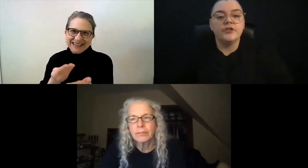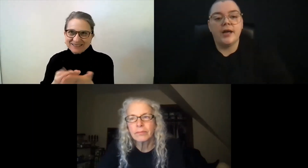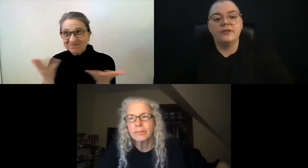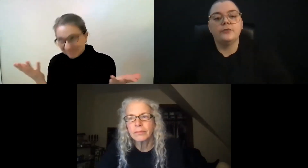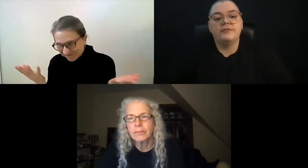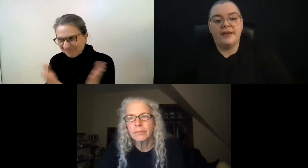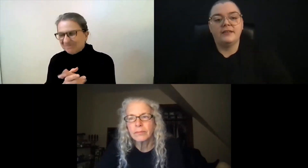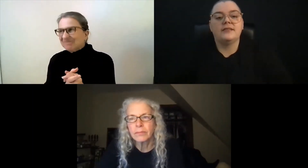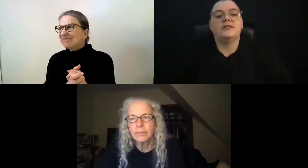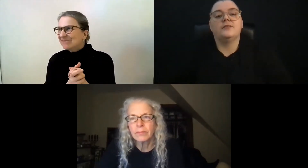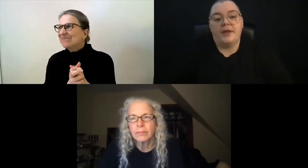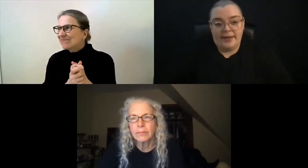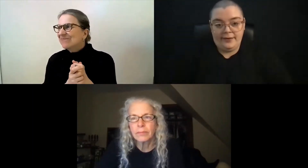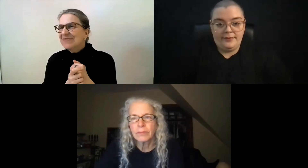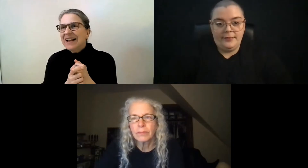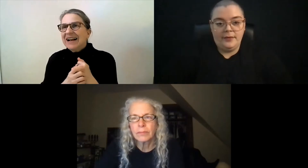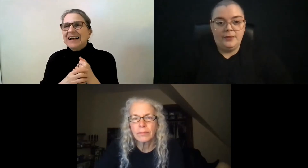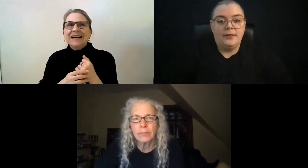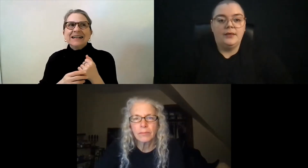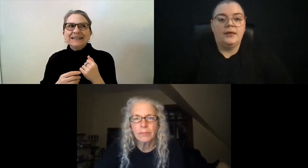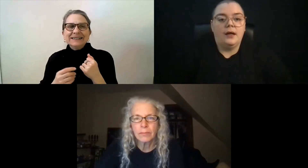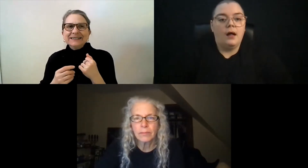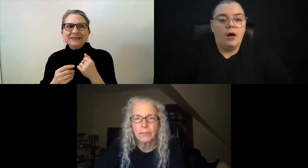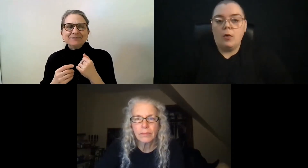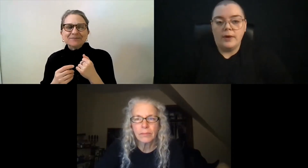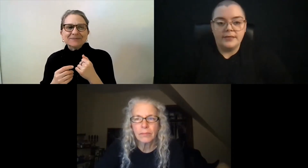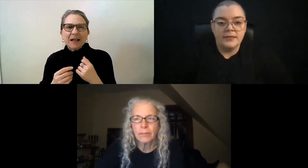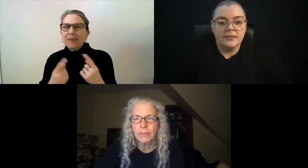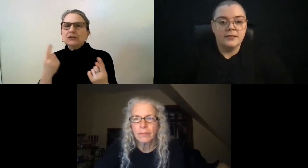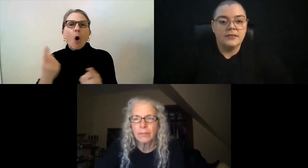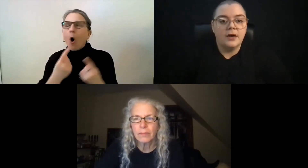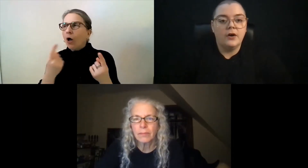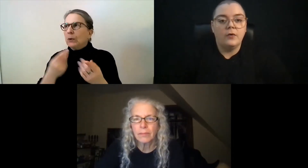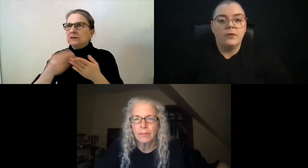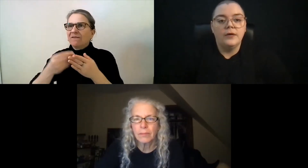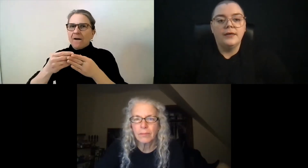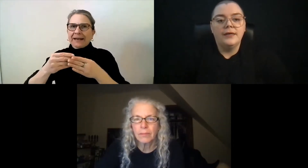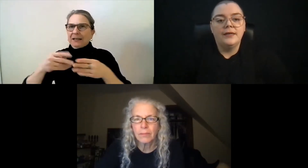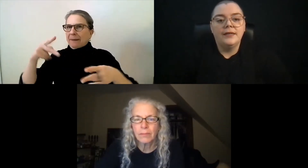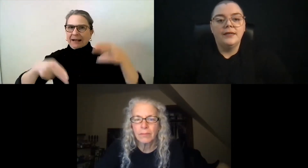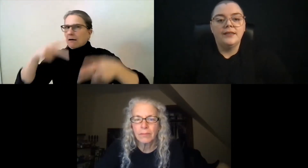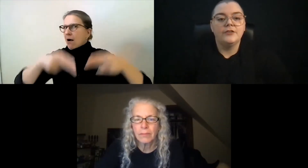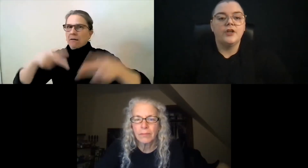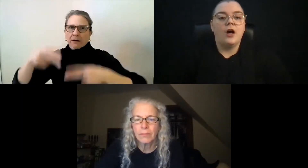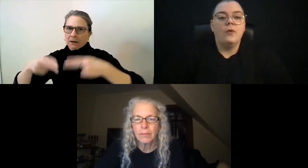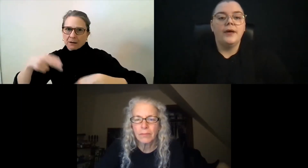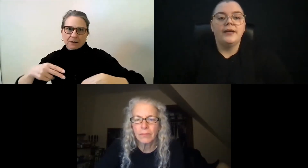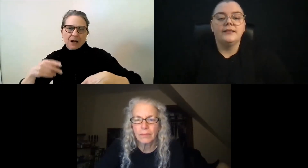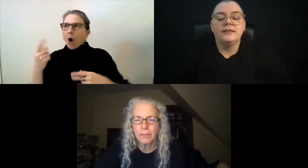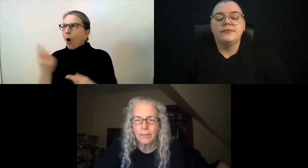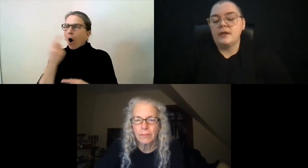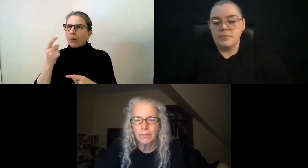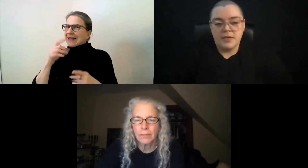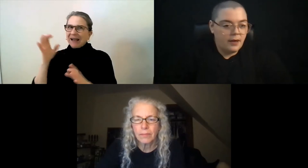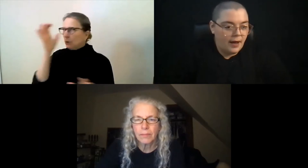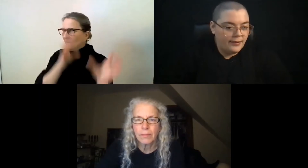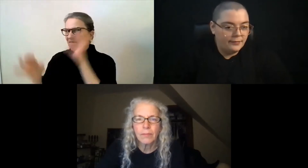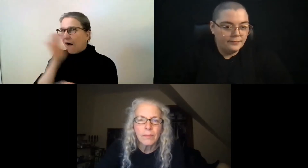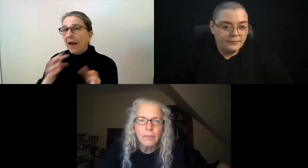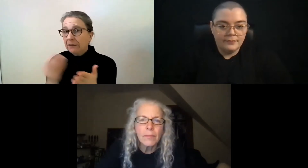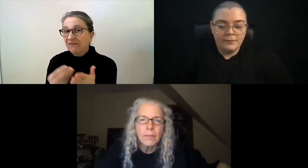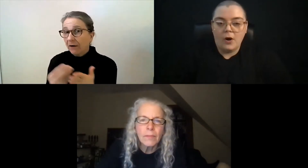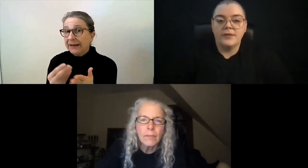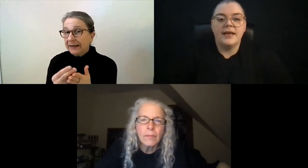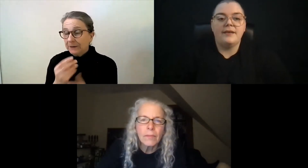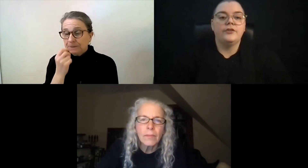biggest challenge we face is funding. Always. So there's always funding being cut.